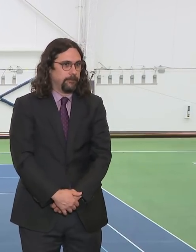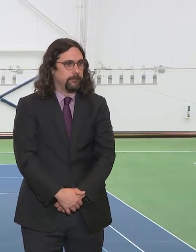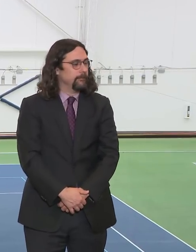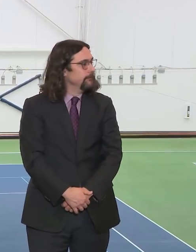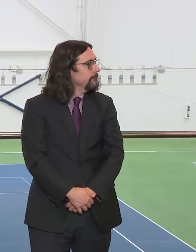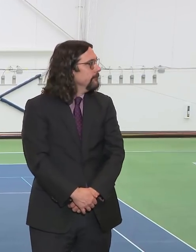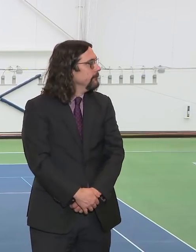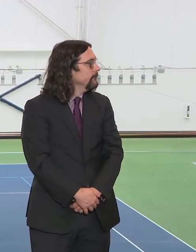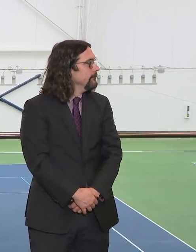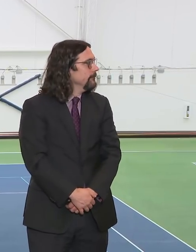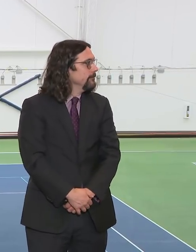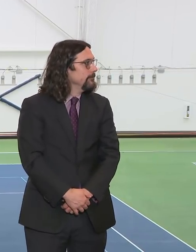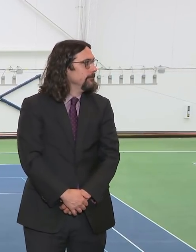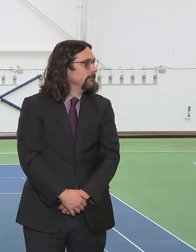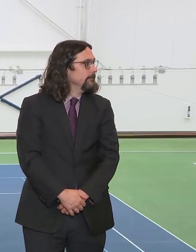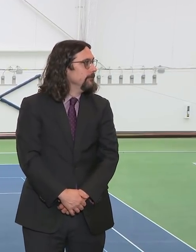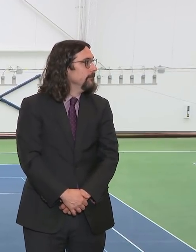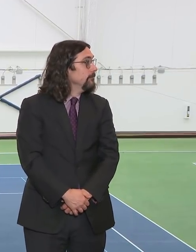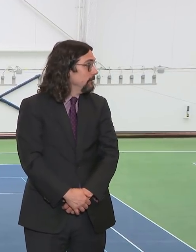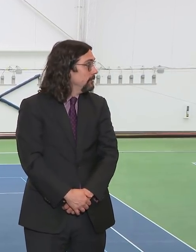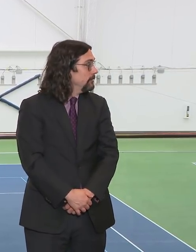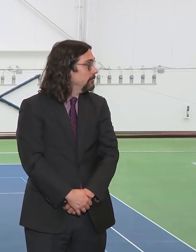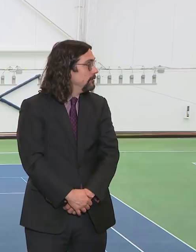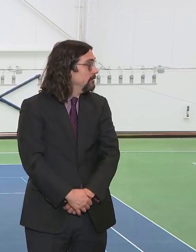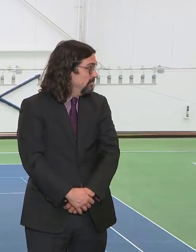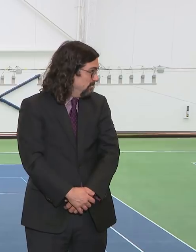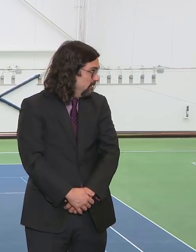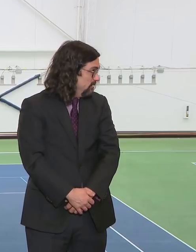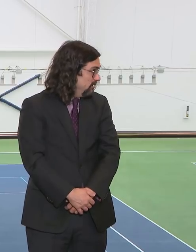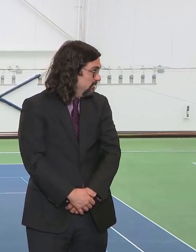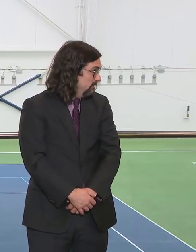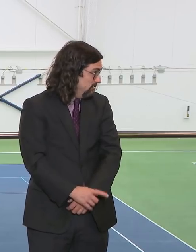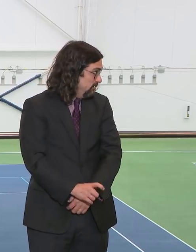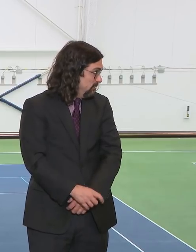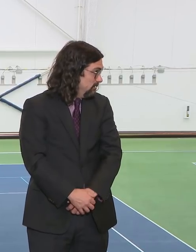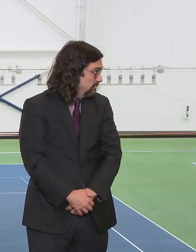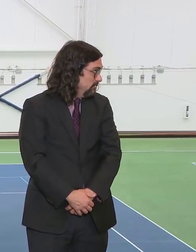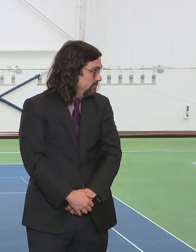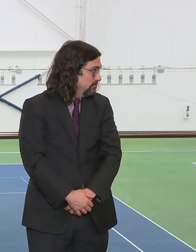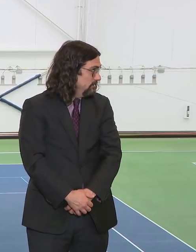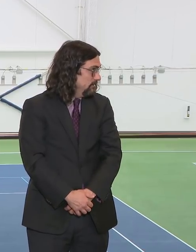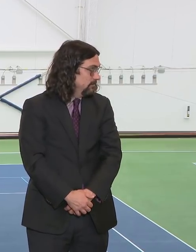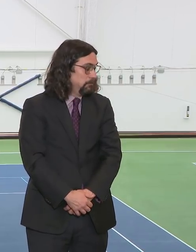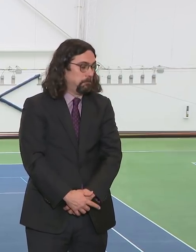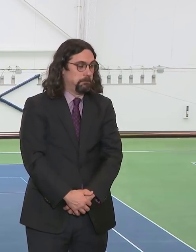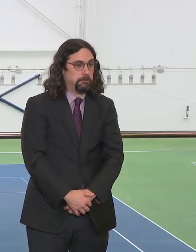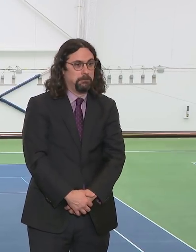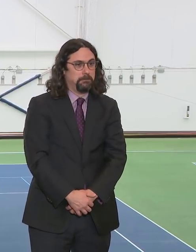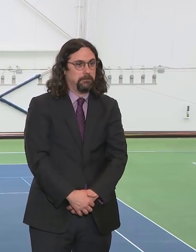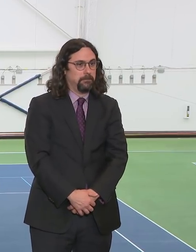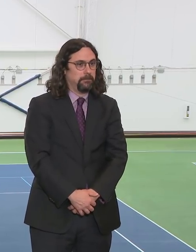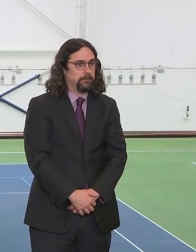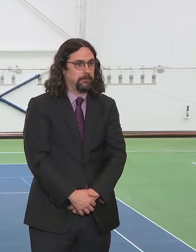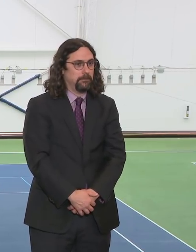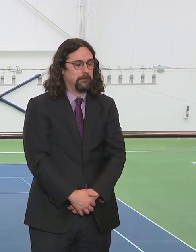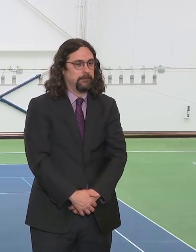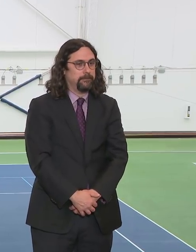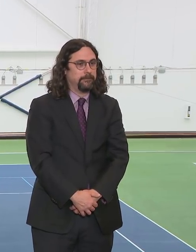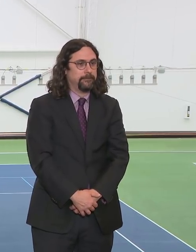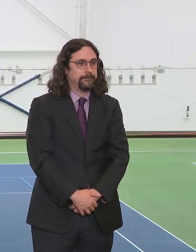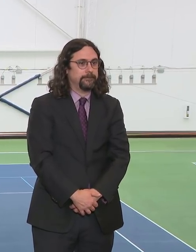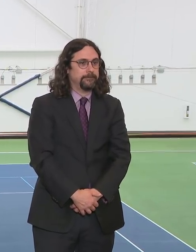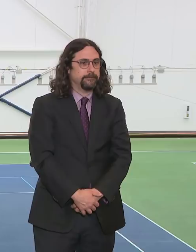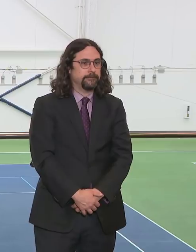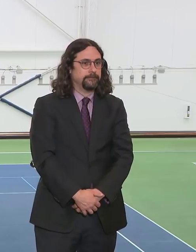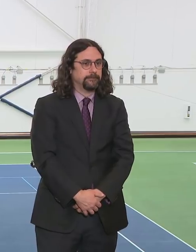We doing everything that is on our behalf to protect our